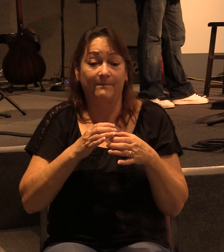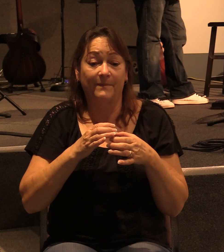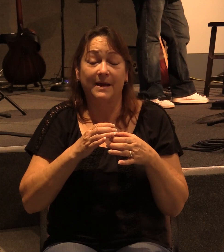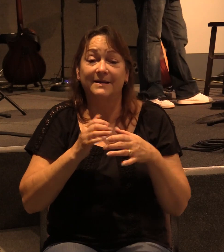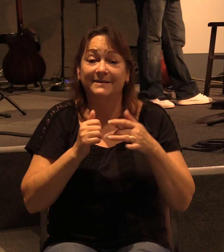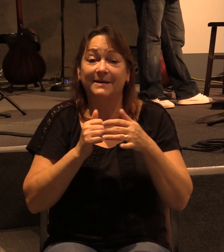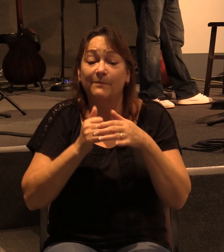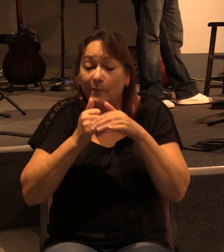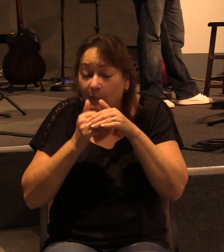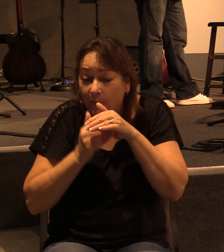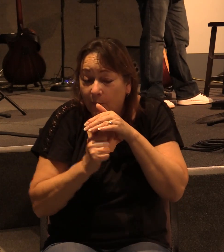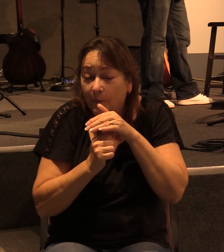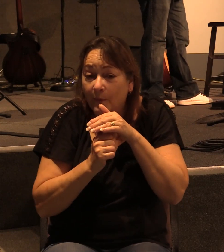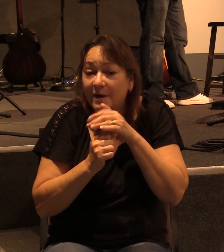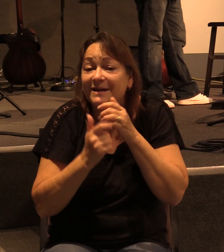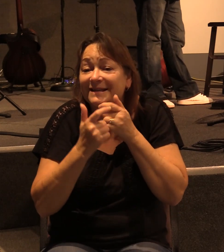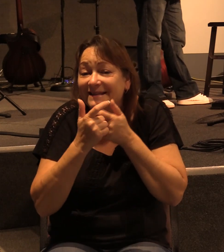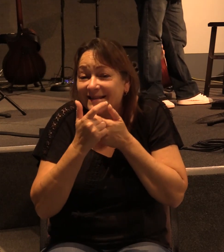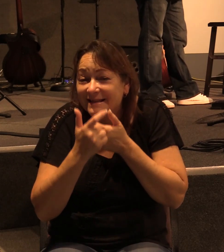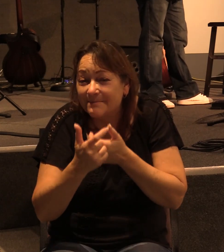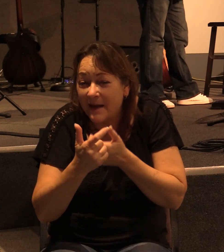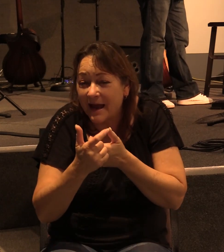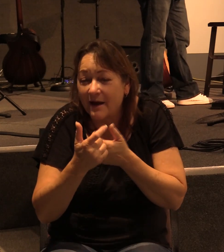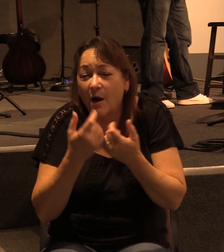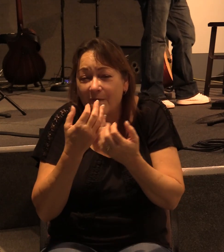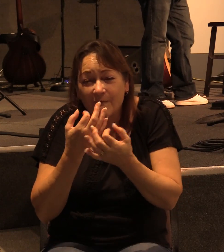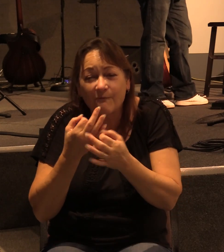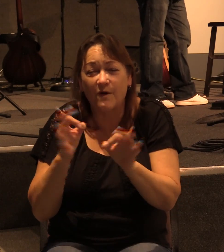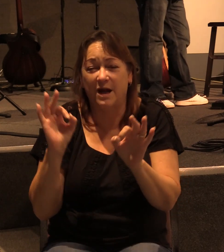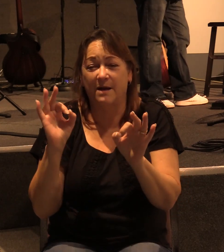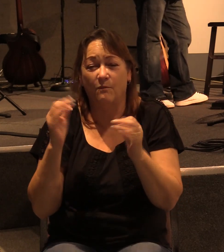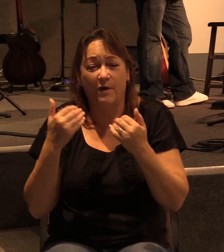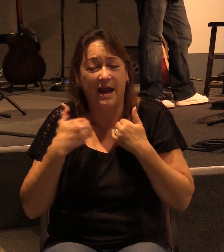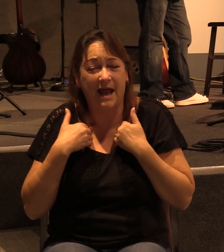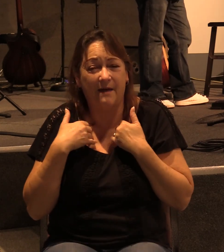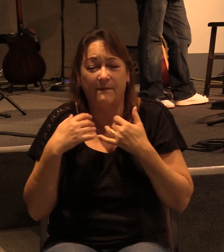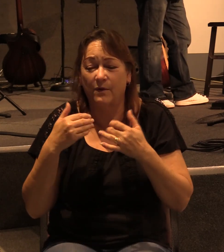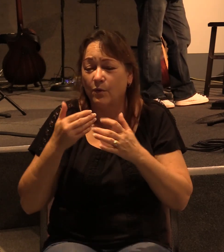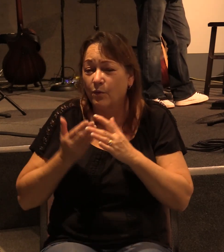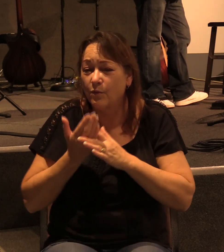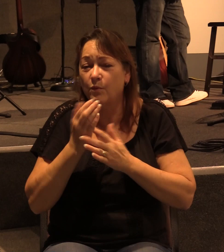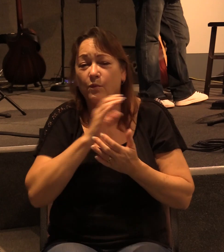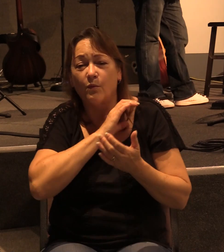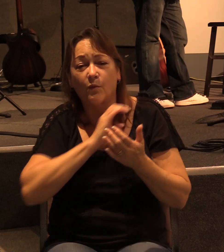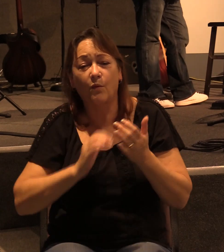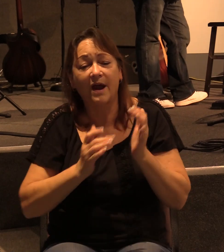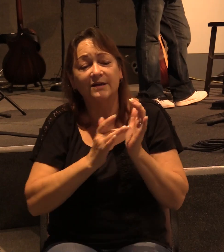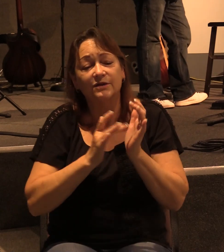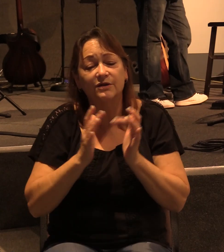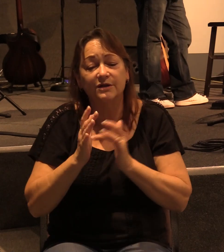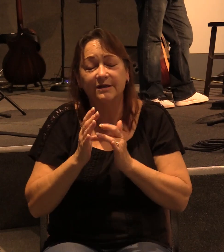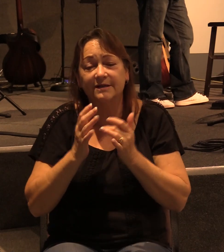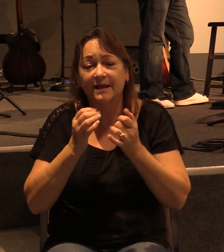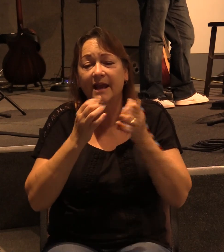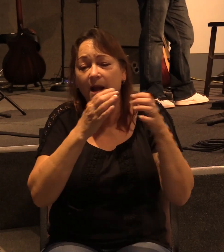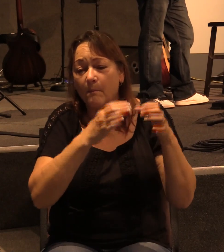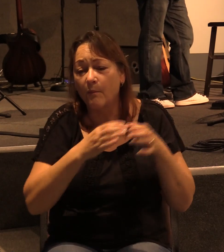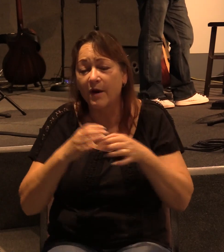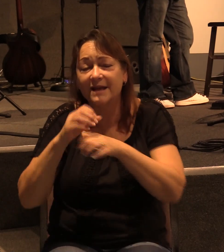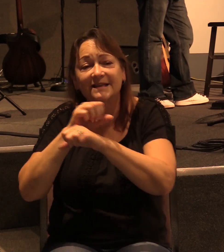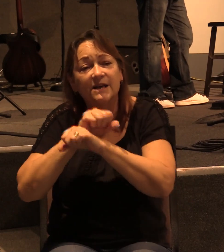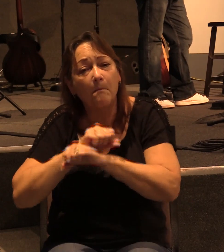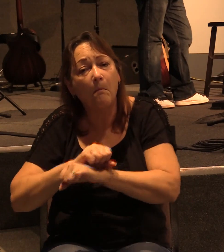stealth to spy out our liberty or our freedom which we have in Christ Jesus that they might bring us into